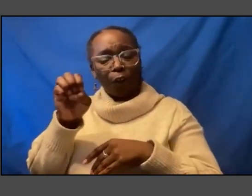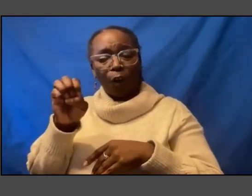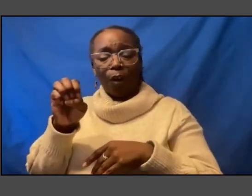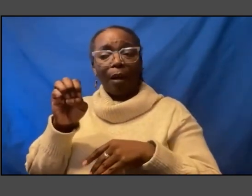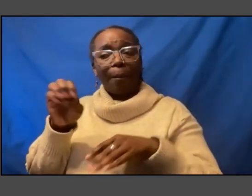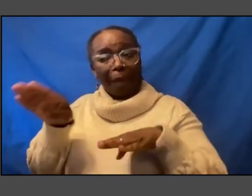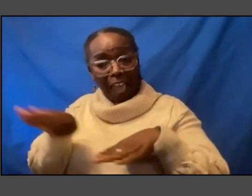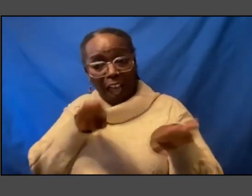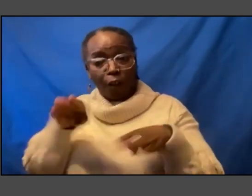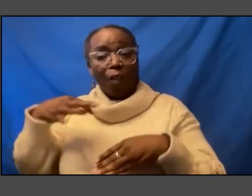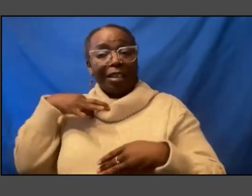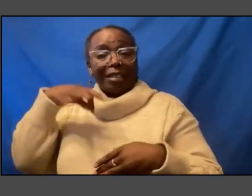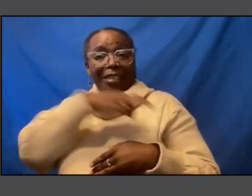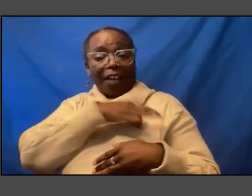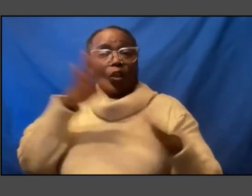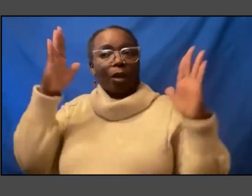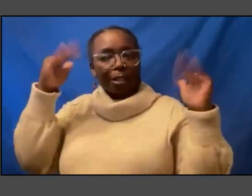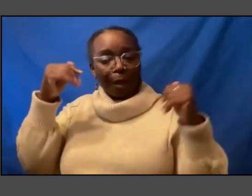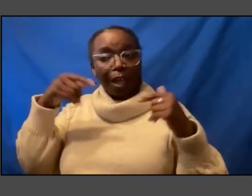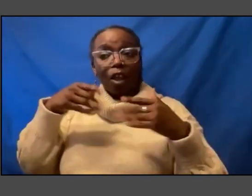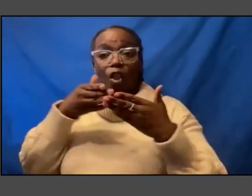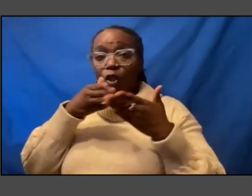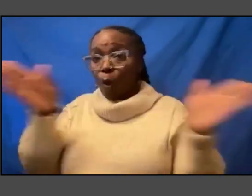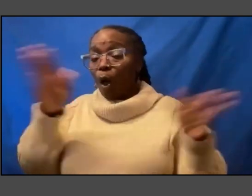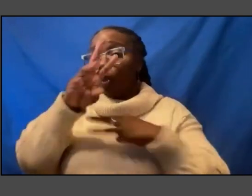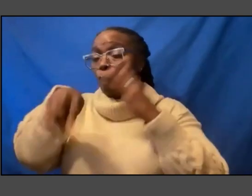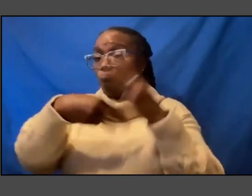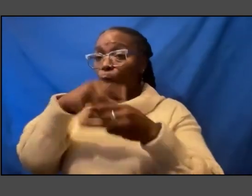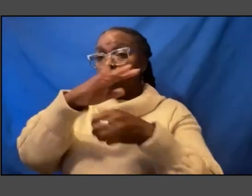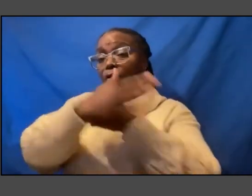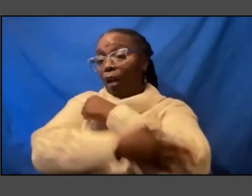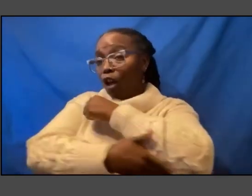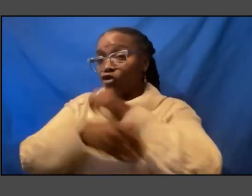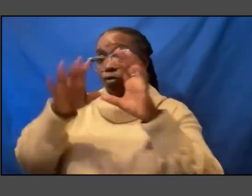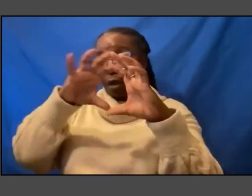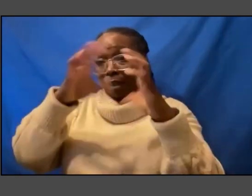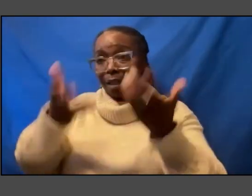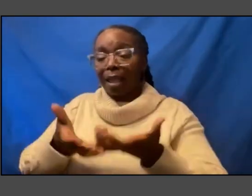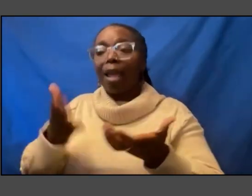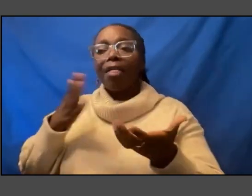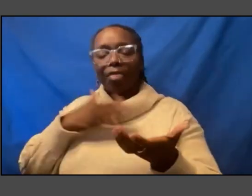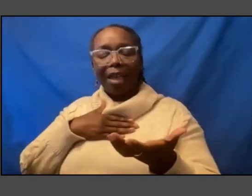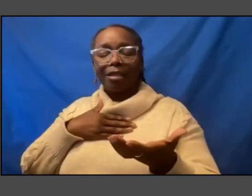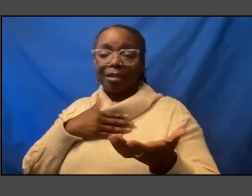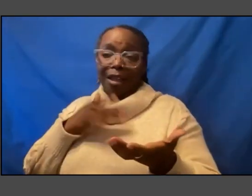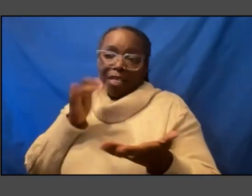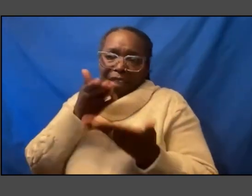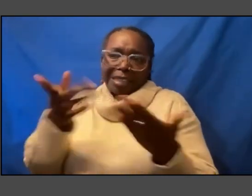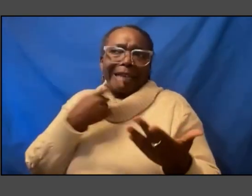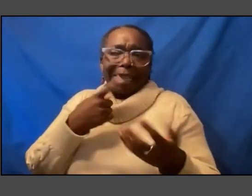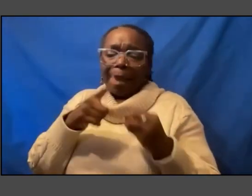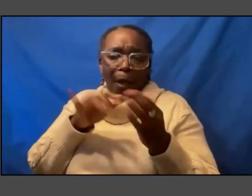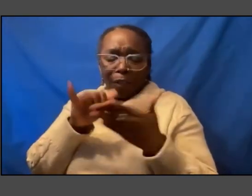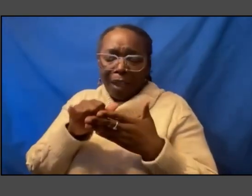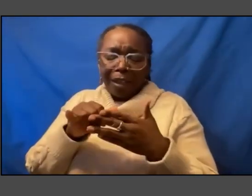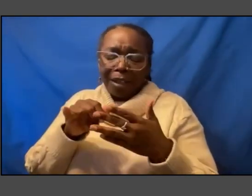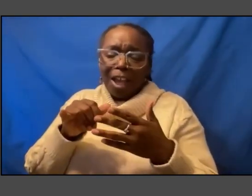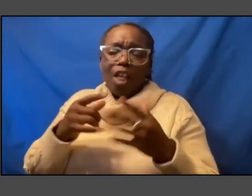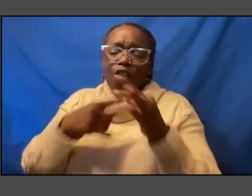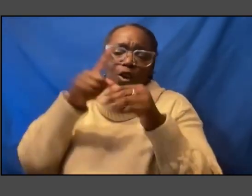throughout the world throughout the country and so that's that's my commitment i mean there are things i can say about the certain kinds of training but for me it's the greater